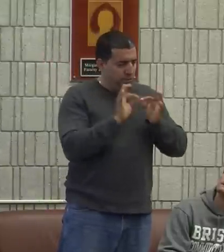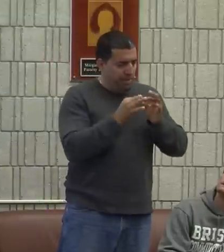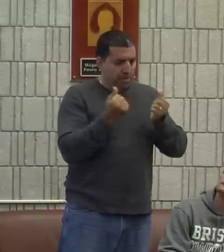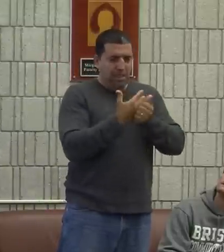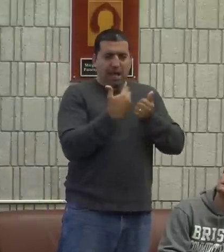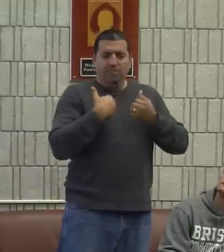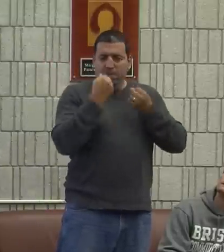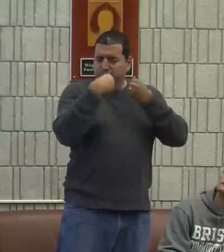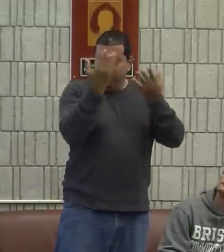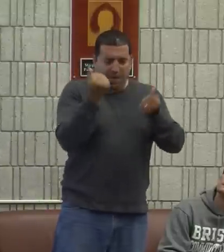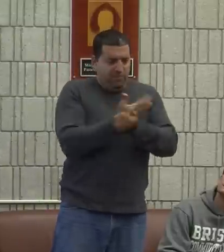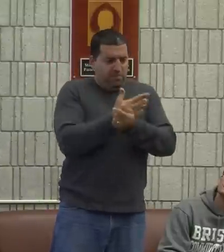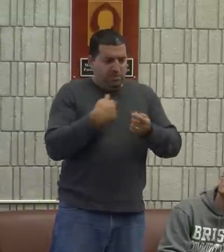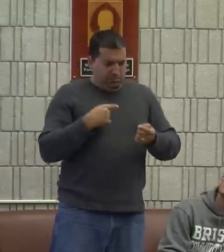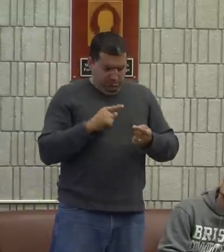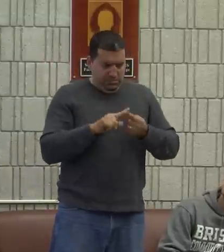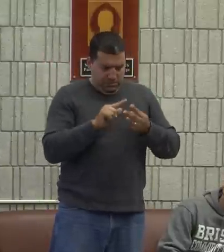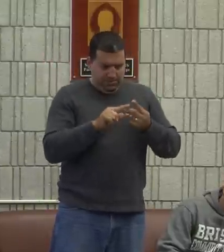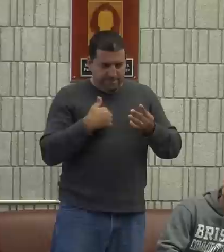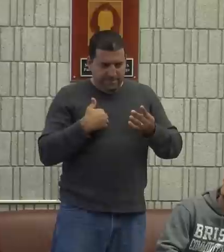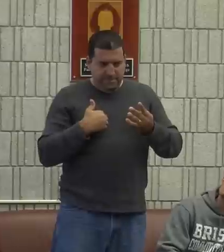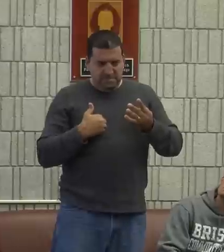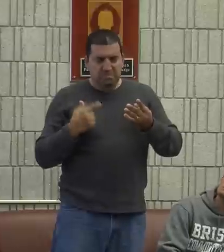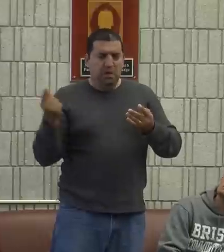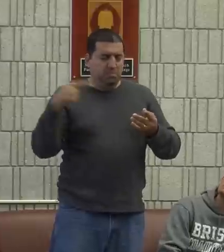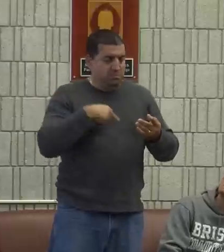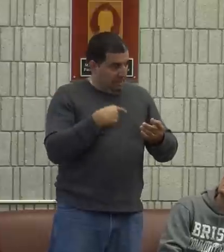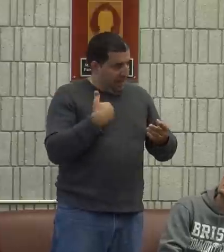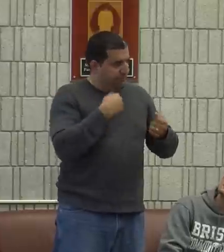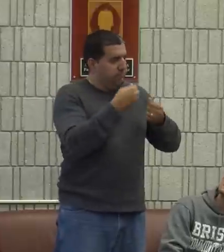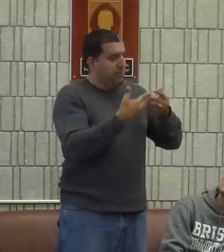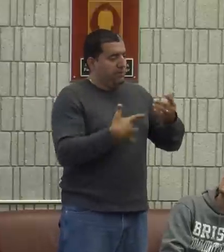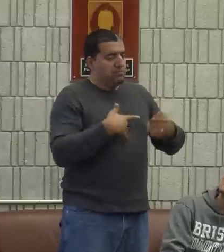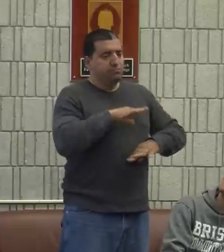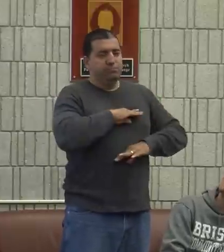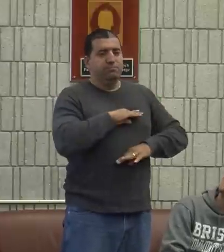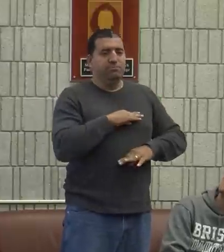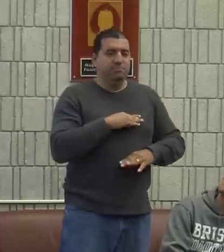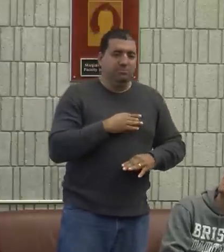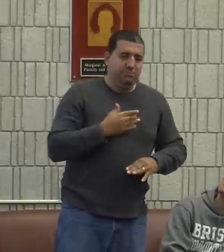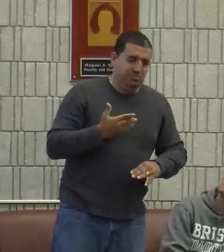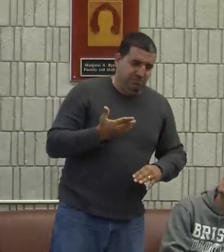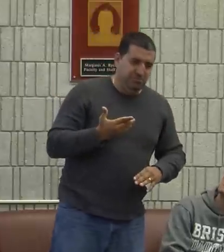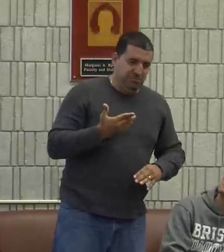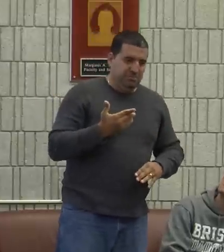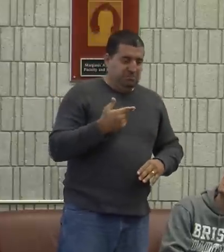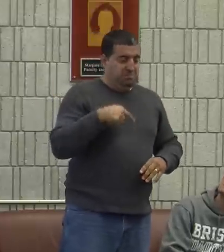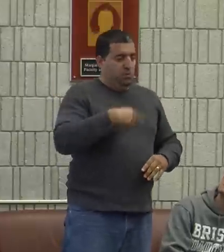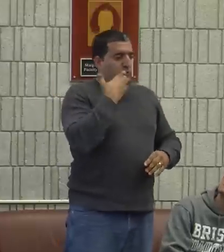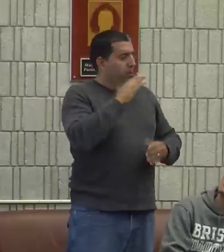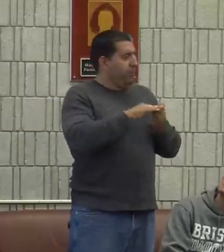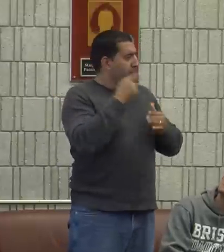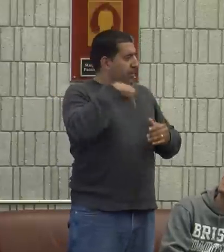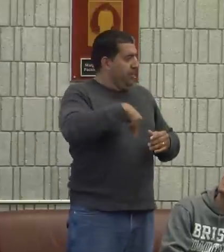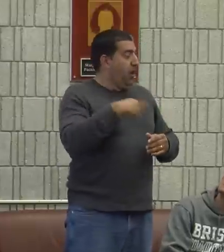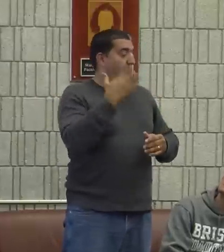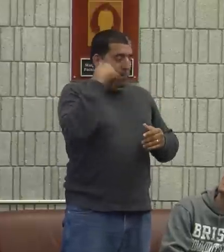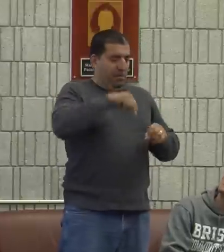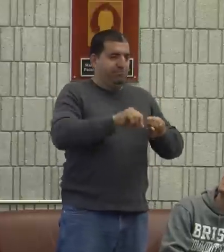BCC has access, they have interpreters, they provide you communication access and supports. And I was so relieved when I came here because this is a